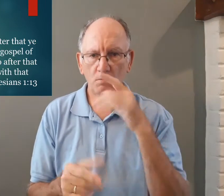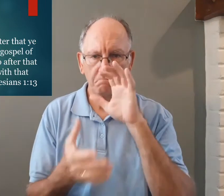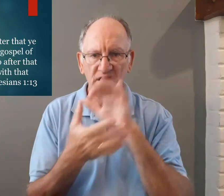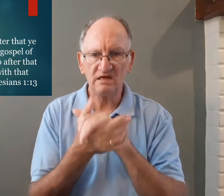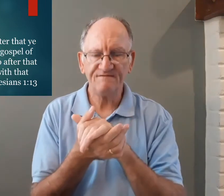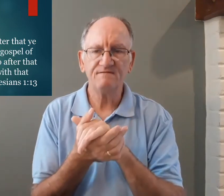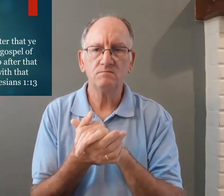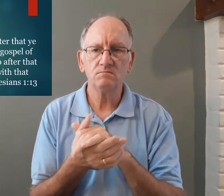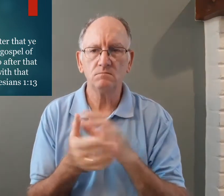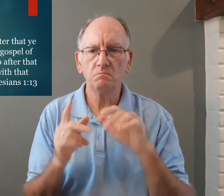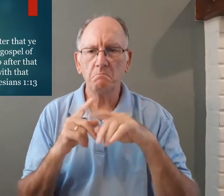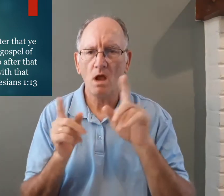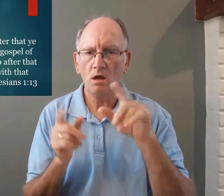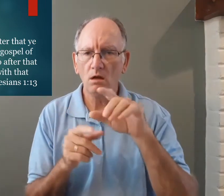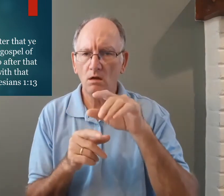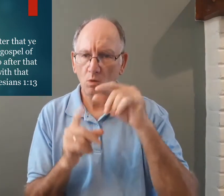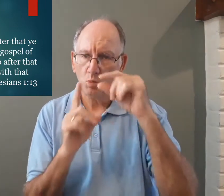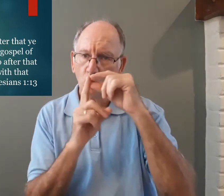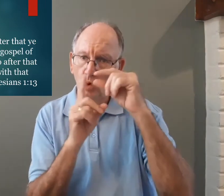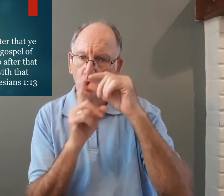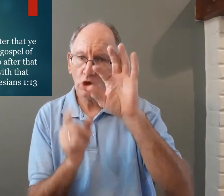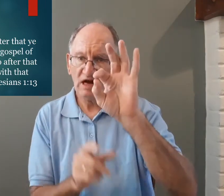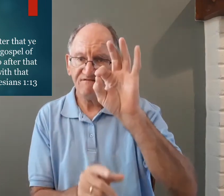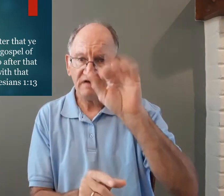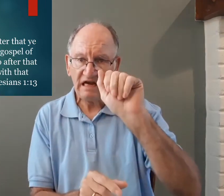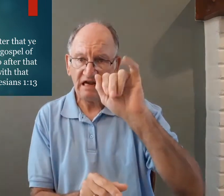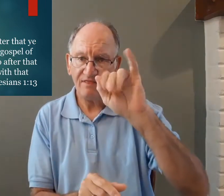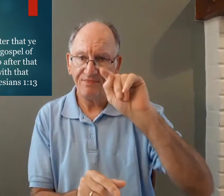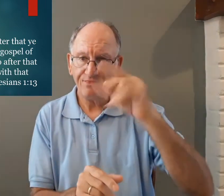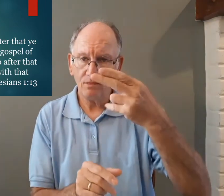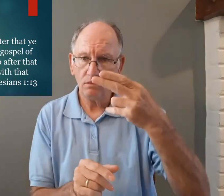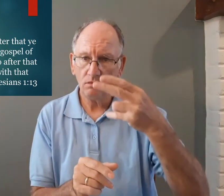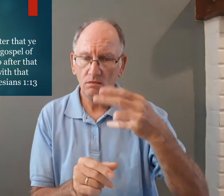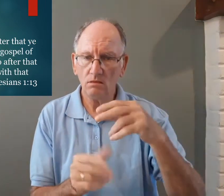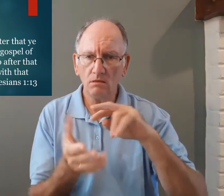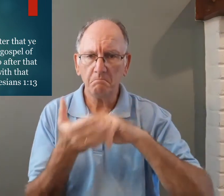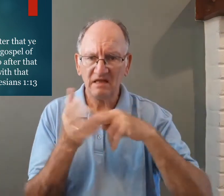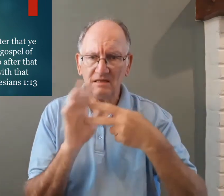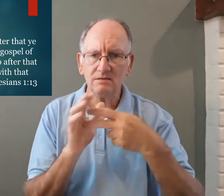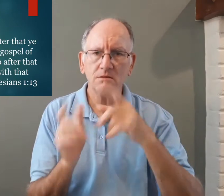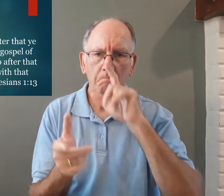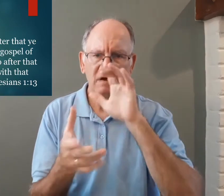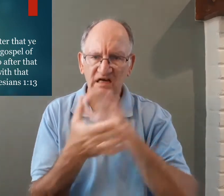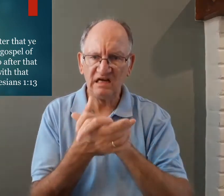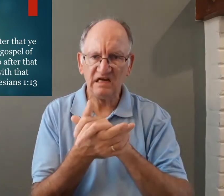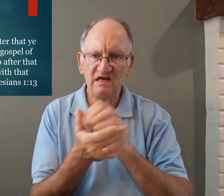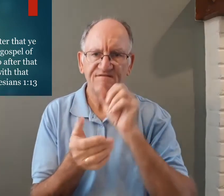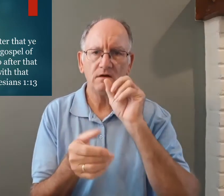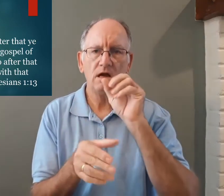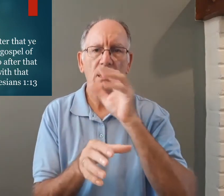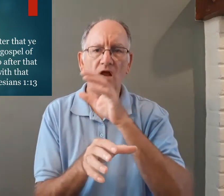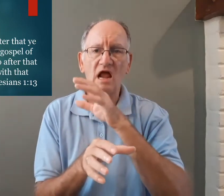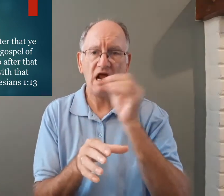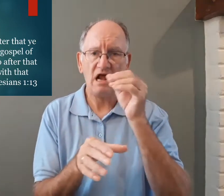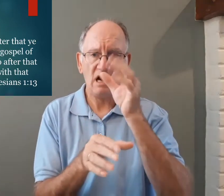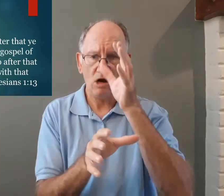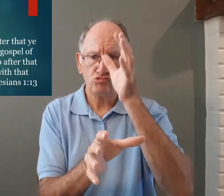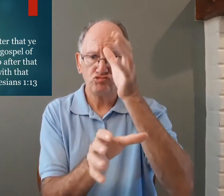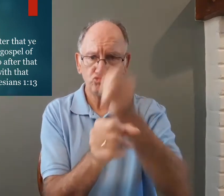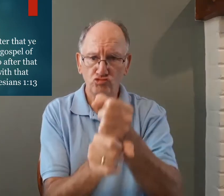is the Savior that's what we believe but the word faith faith means to